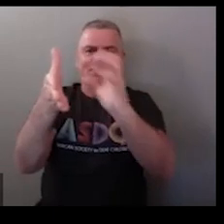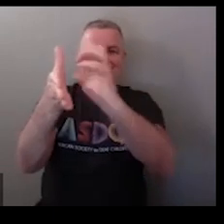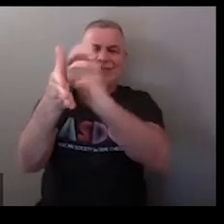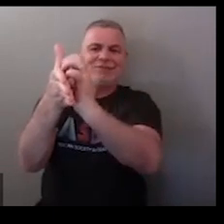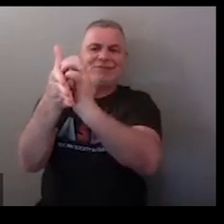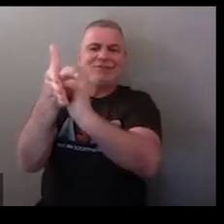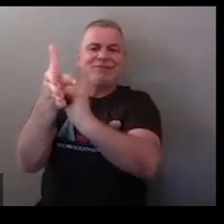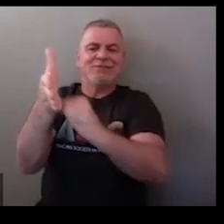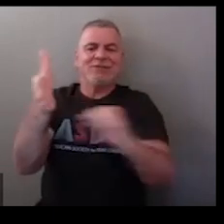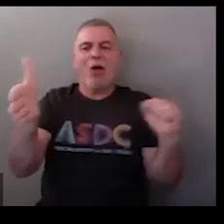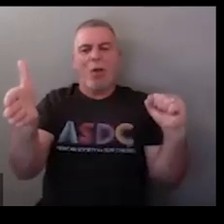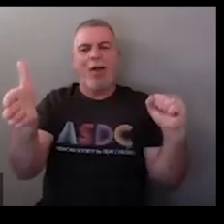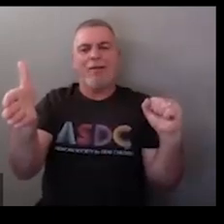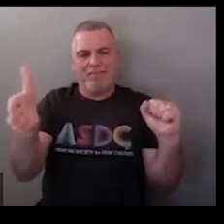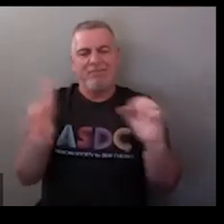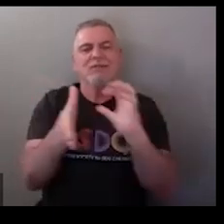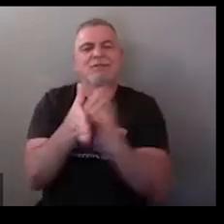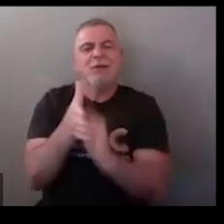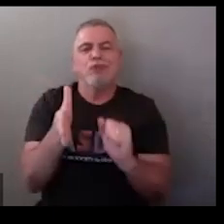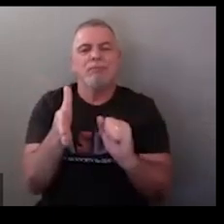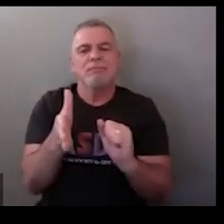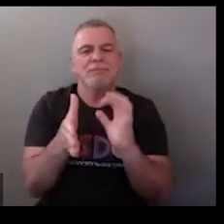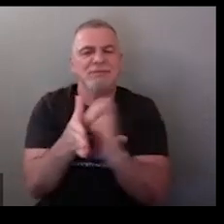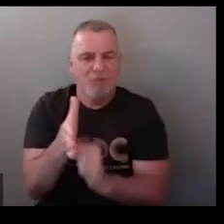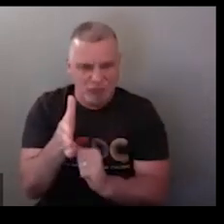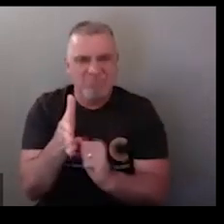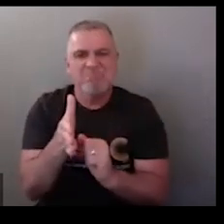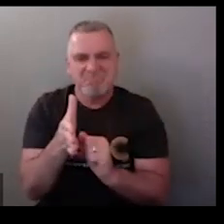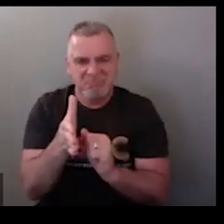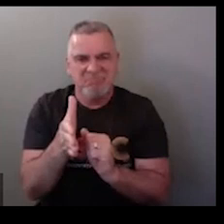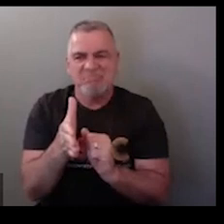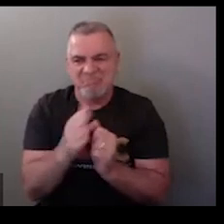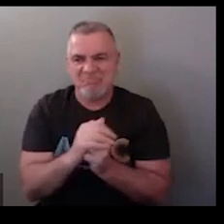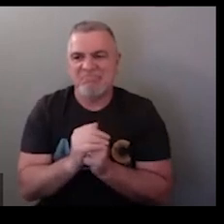and this is taking things away so subtraction subtract